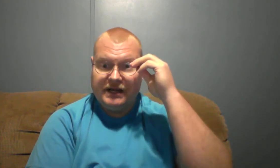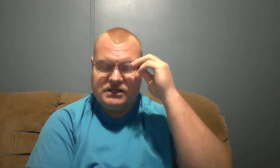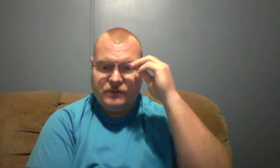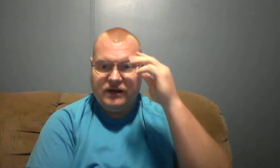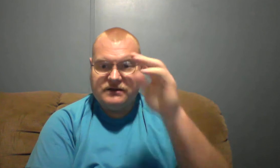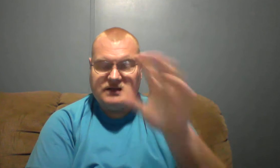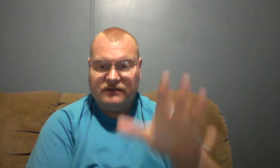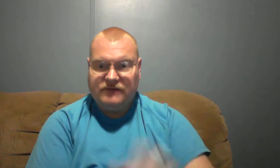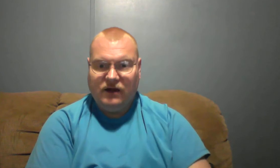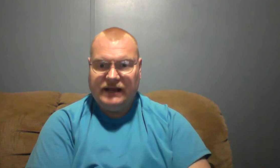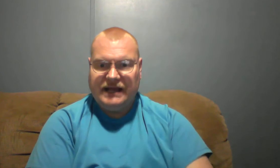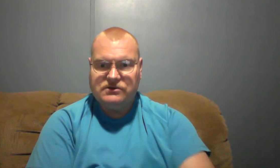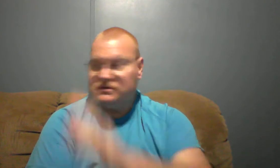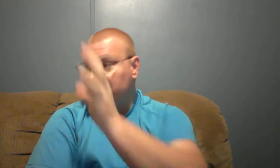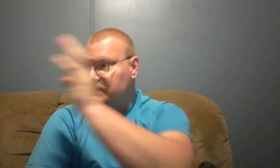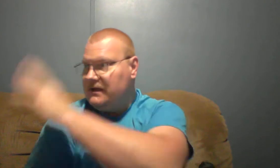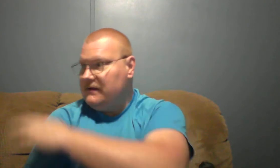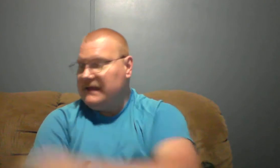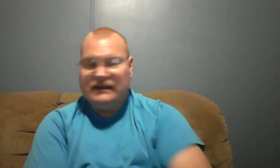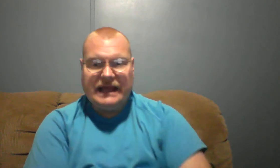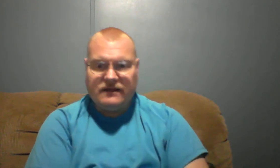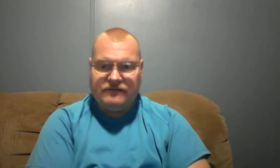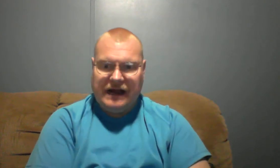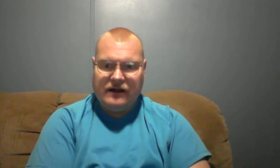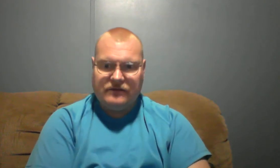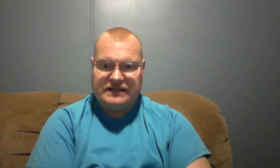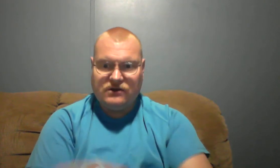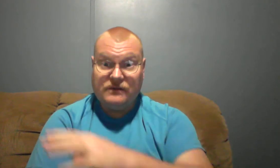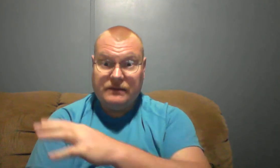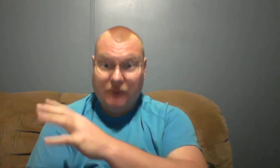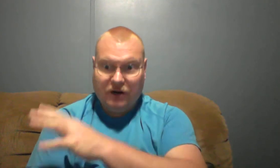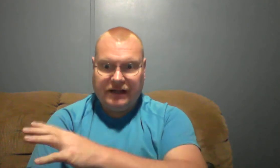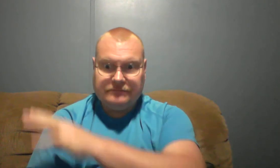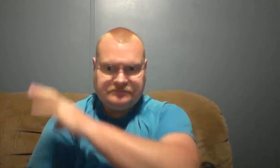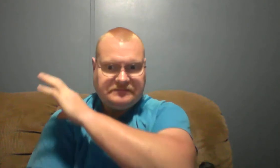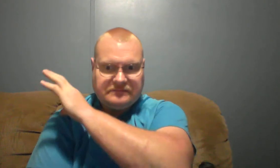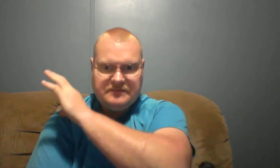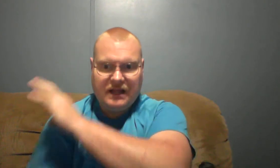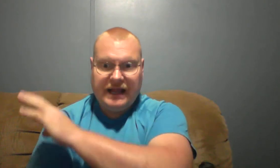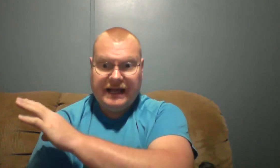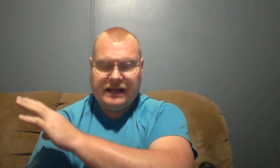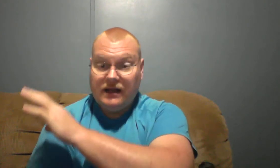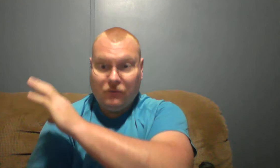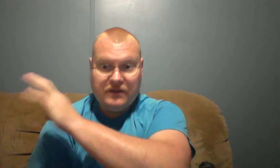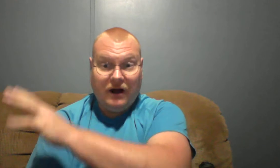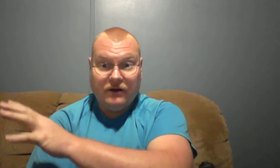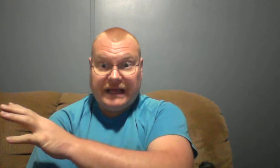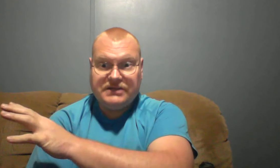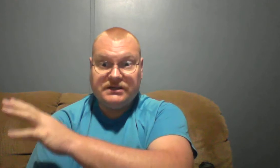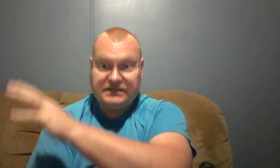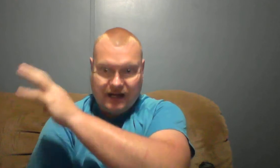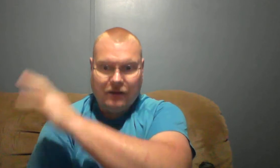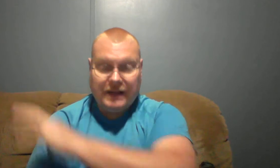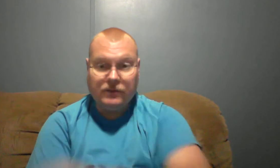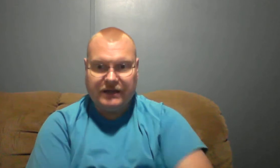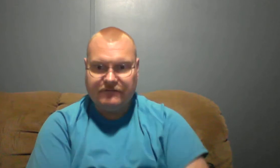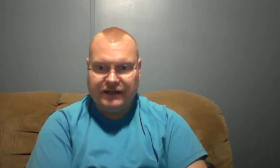spirits, all the fallen angels, that lake of fire that's going to be burning. And with all nations and all people that forget